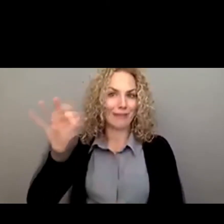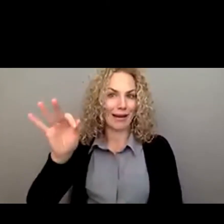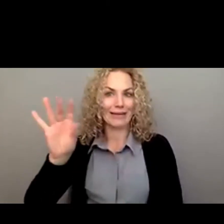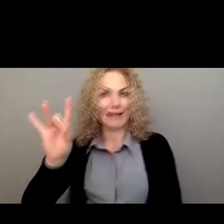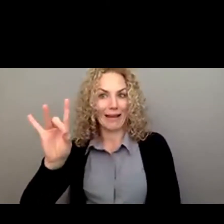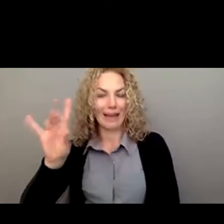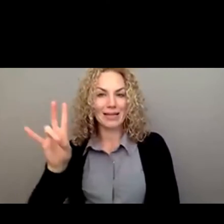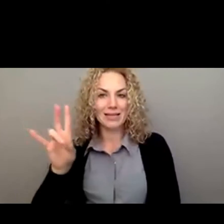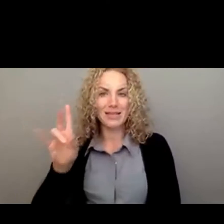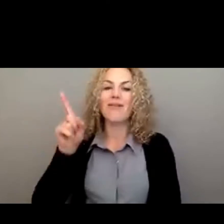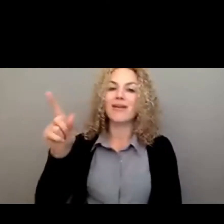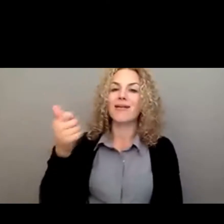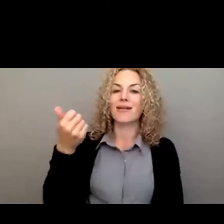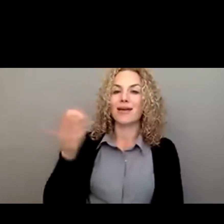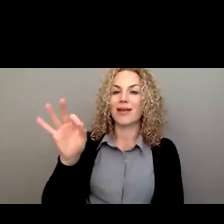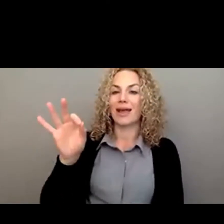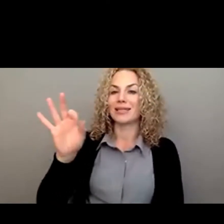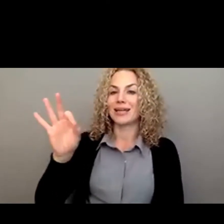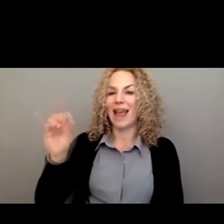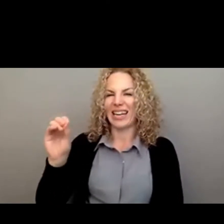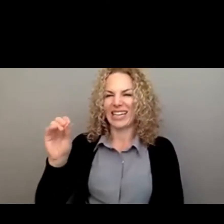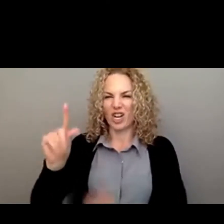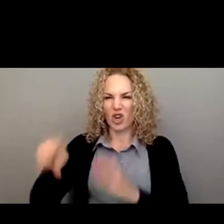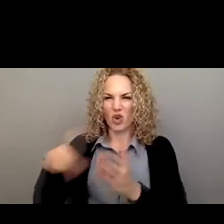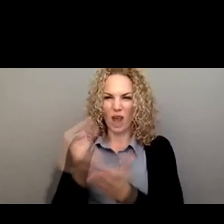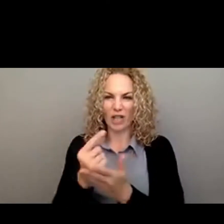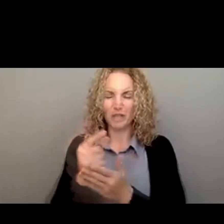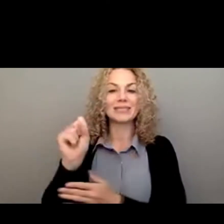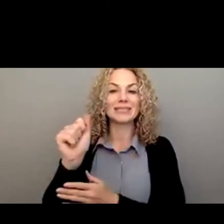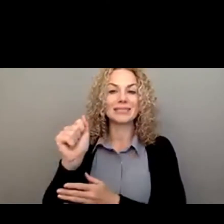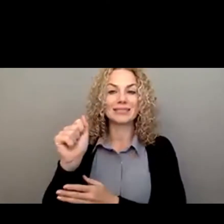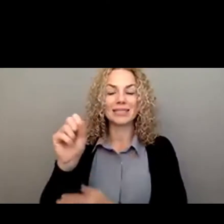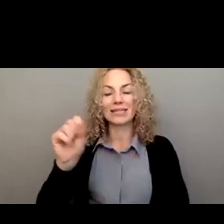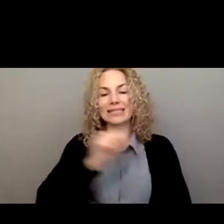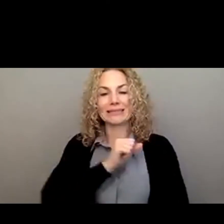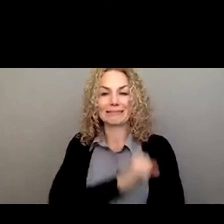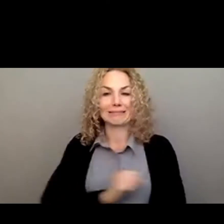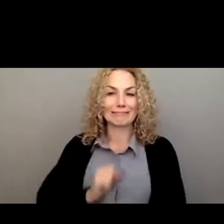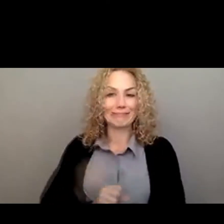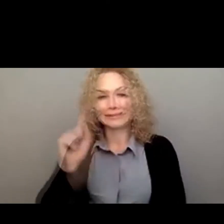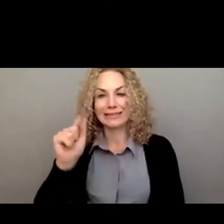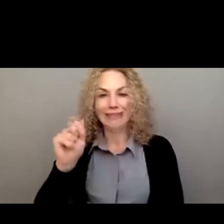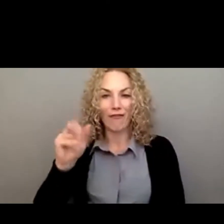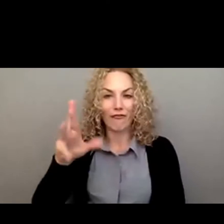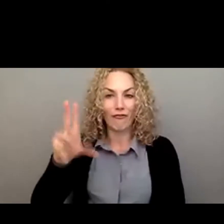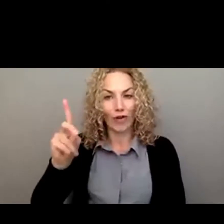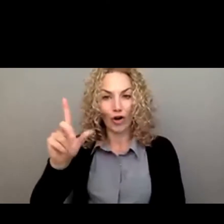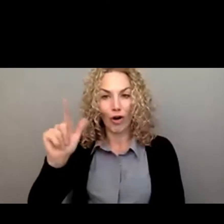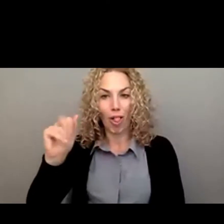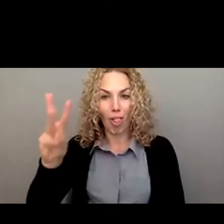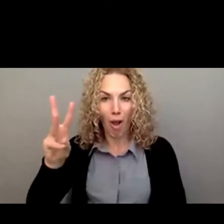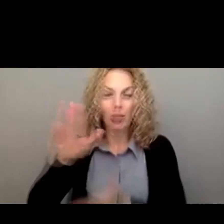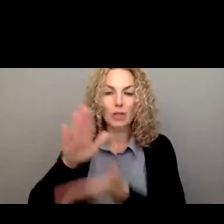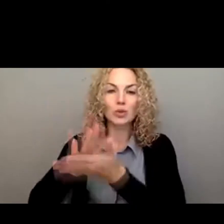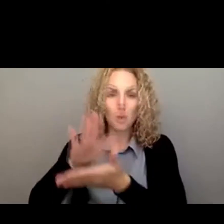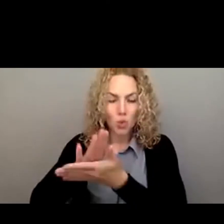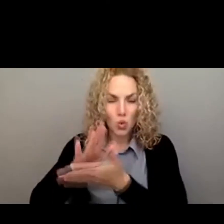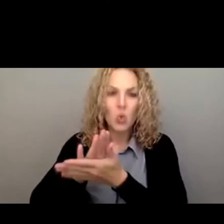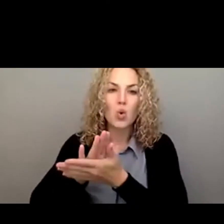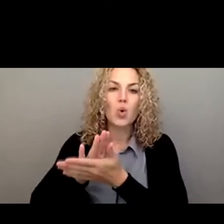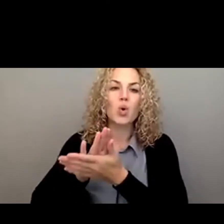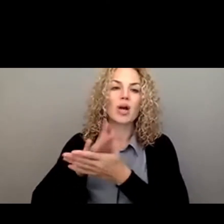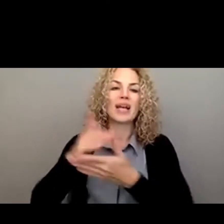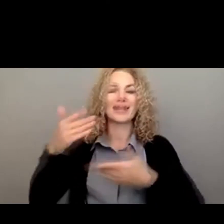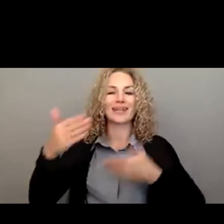is a 1990 graduate of Stanford Law School. His perspective is informed by his lived